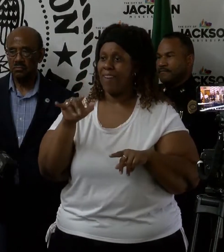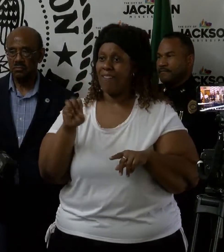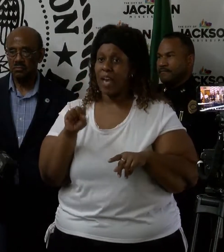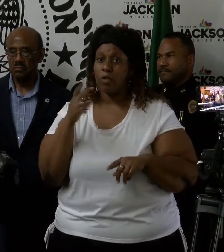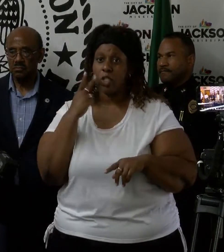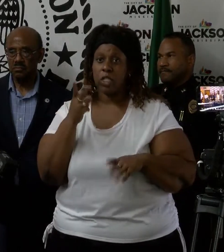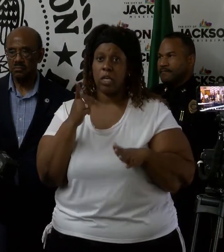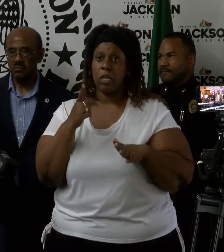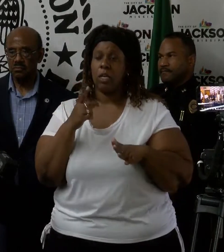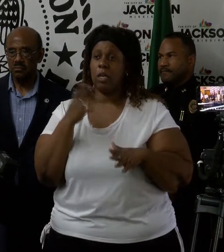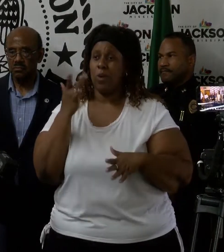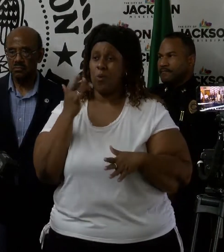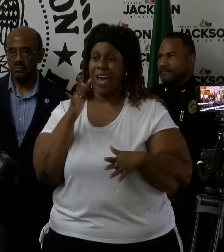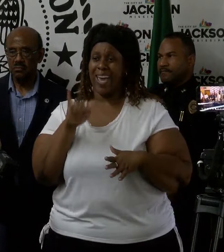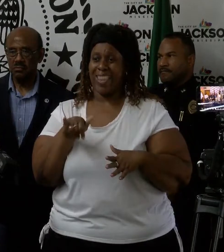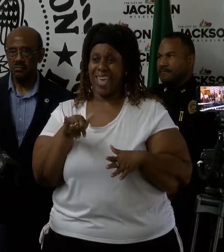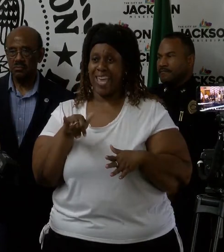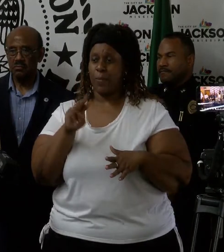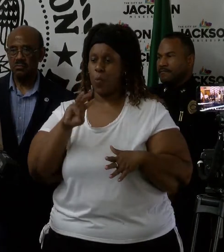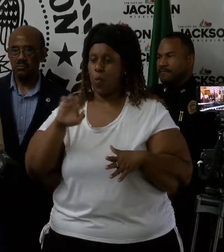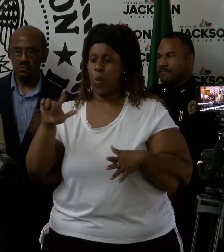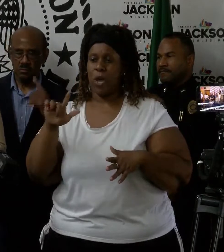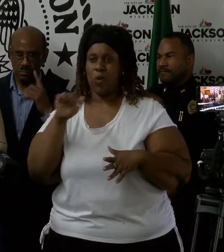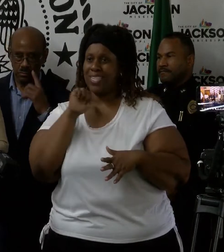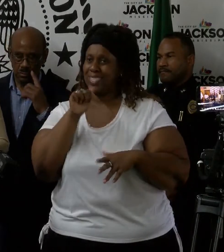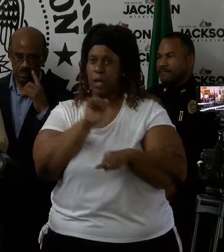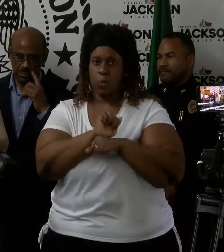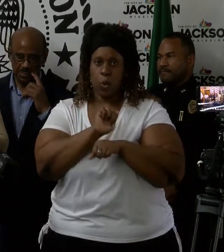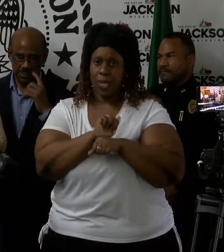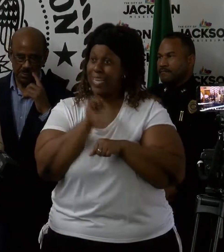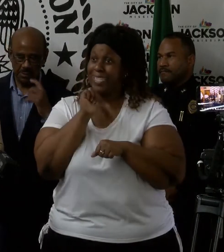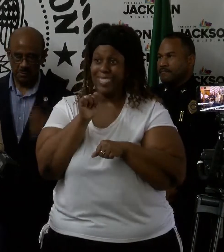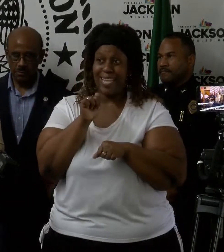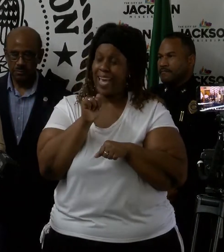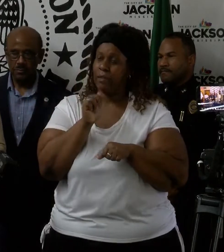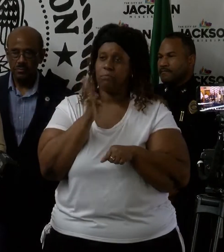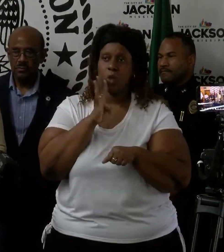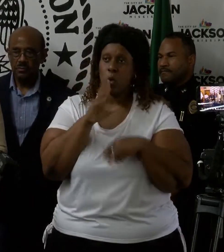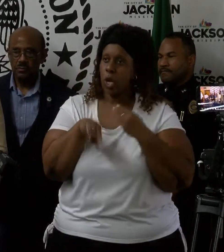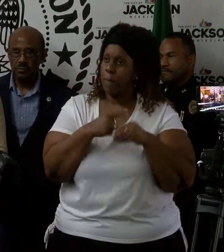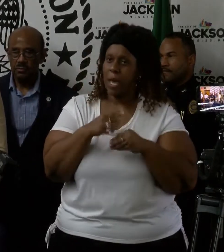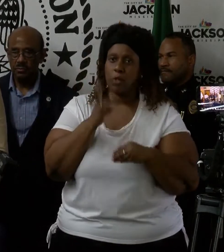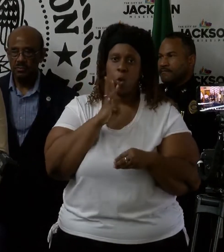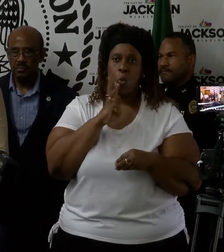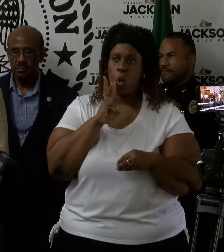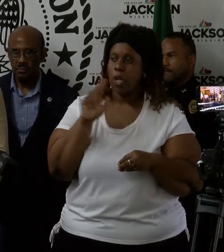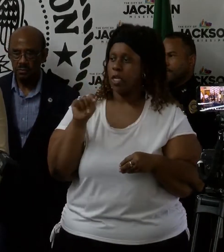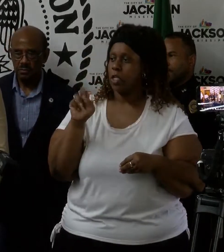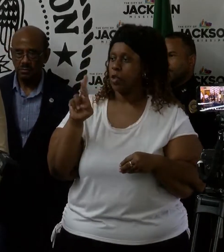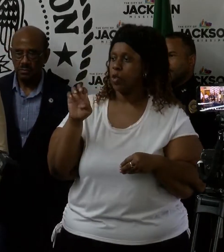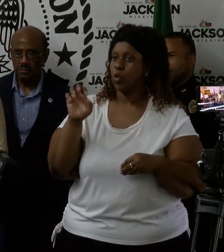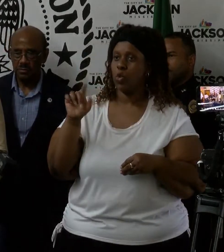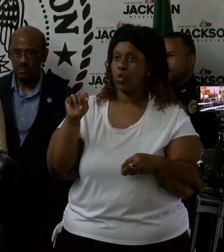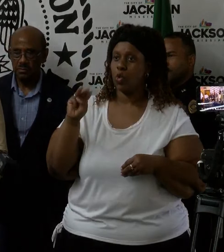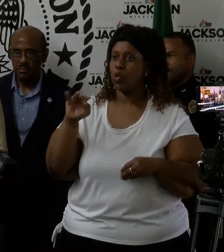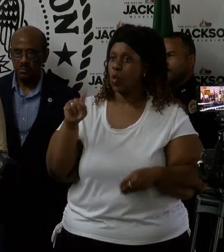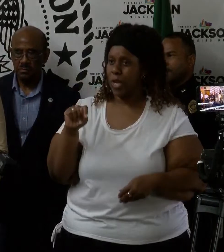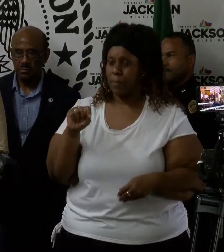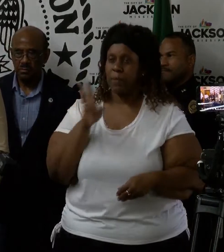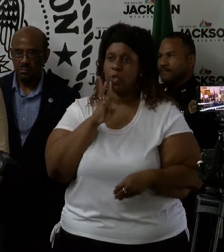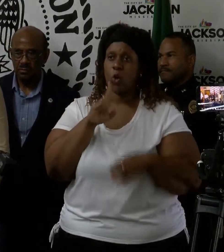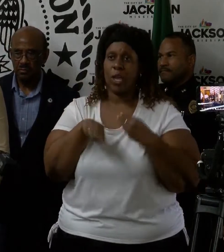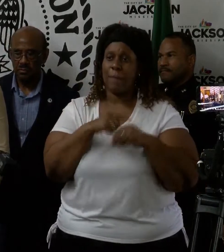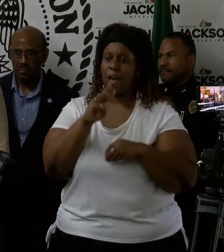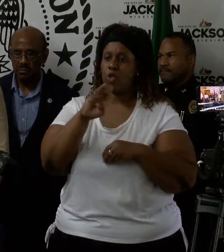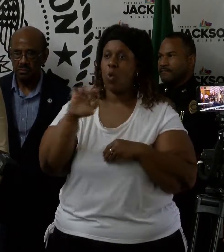is causing an issue with the well. This is not associated with the water treatment facility. This is a concern with the well.